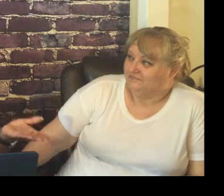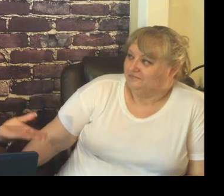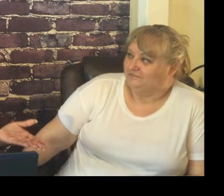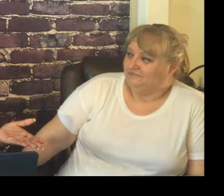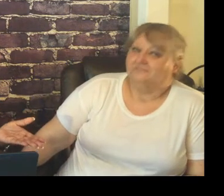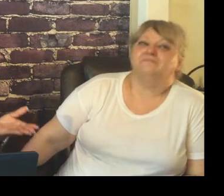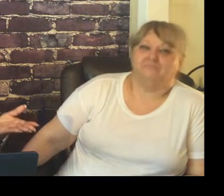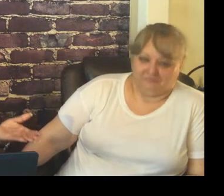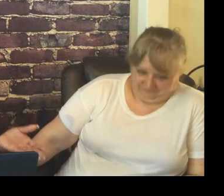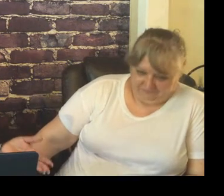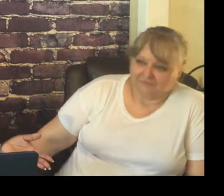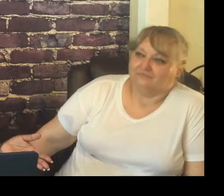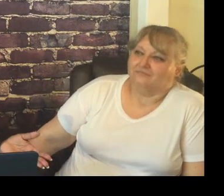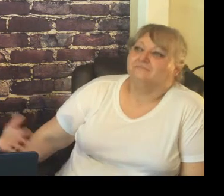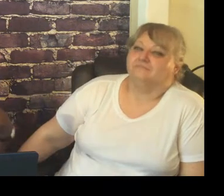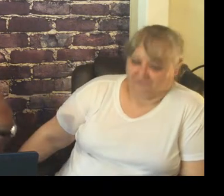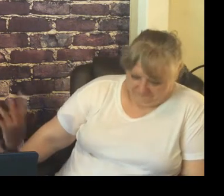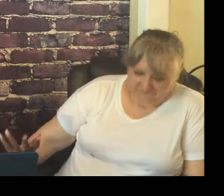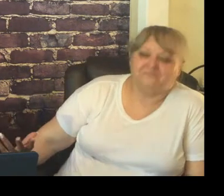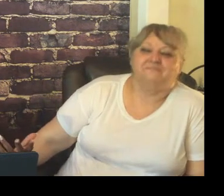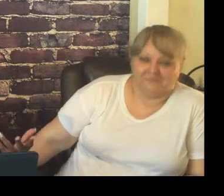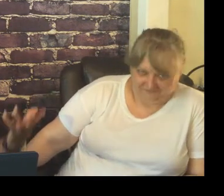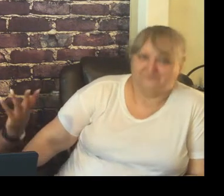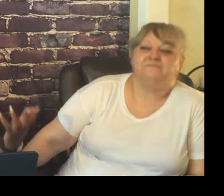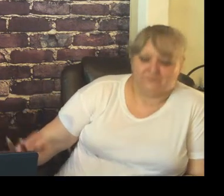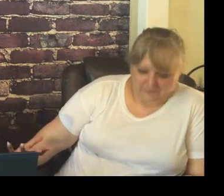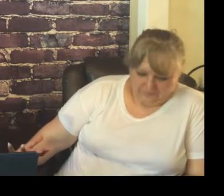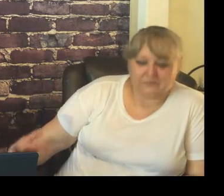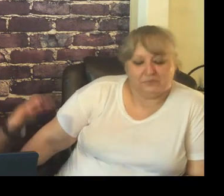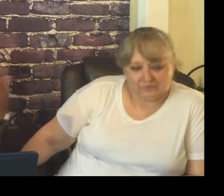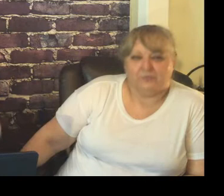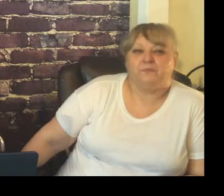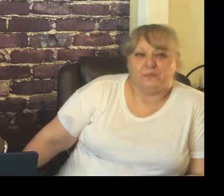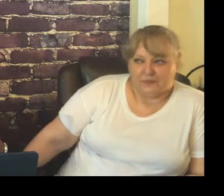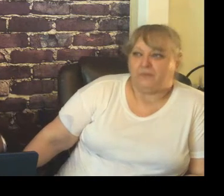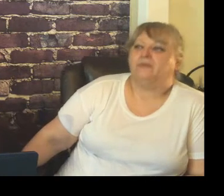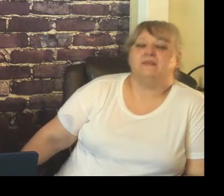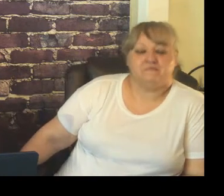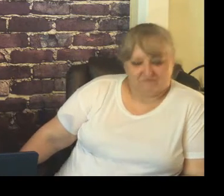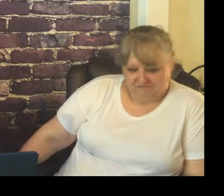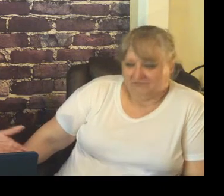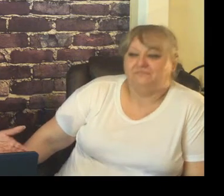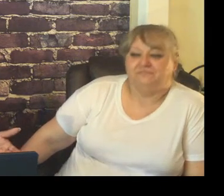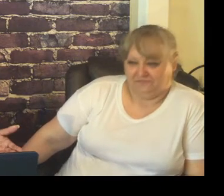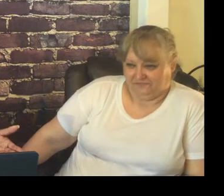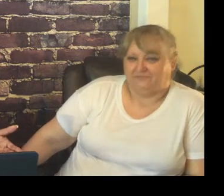come up stuff goes wrong you'll freak out just take a breath and pull it back in and start over again